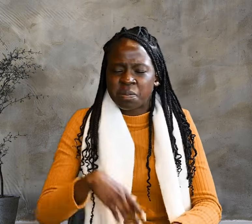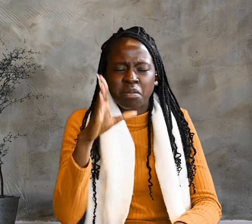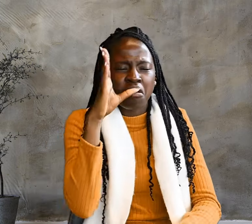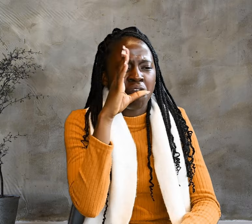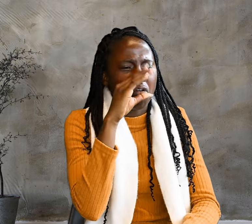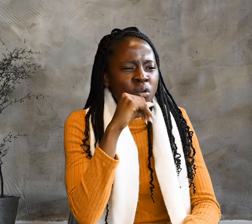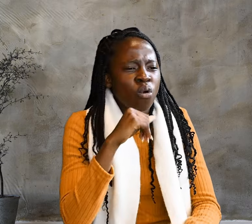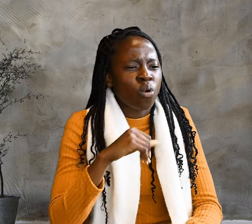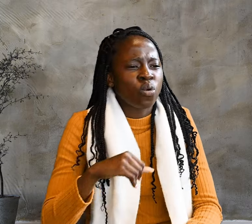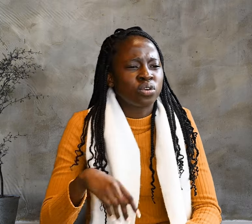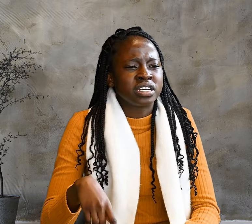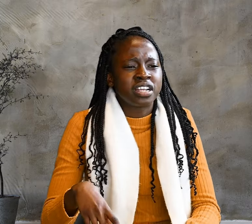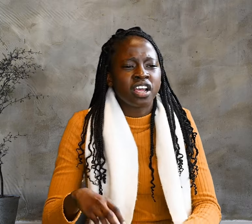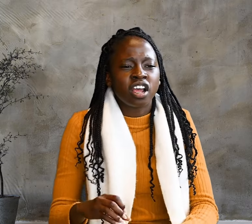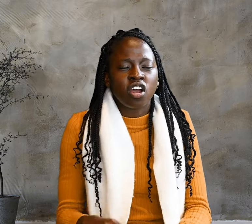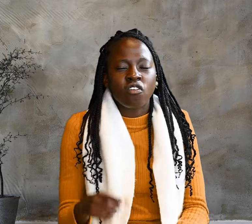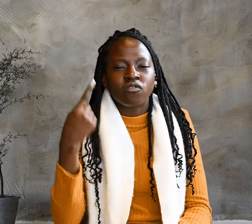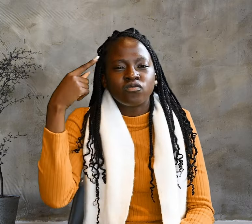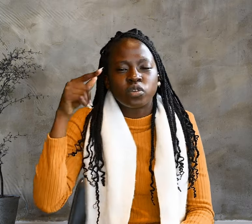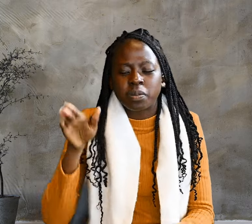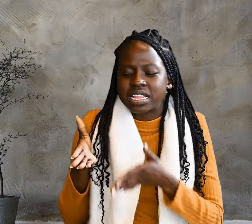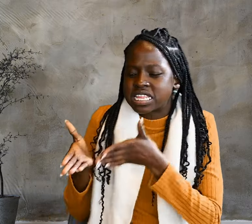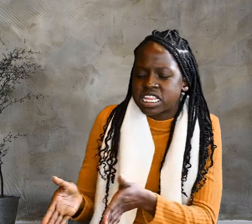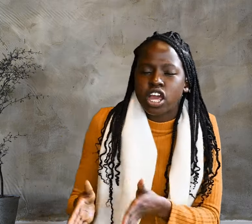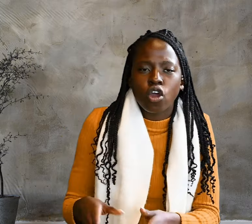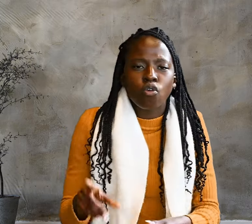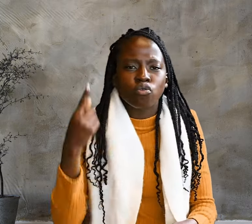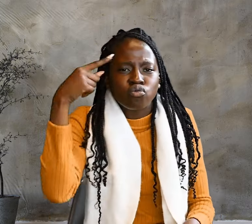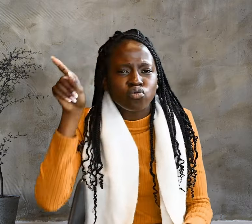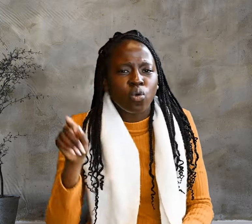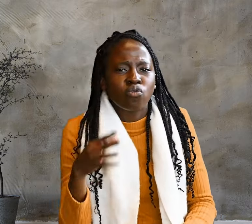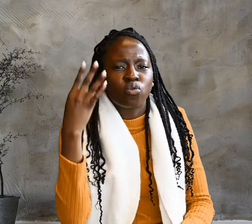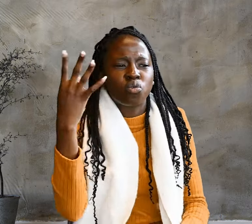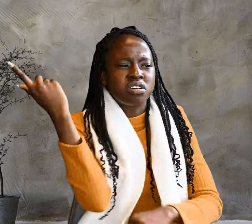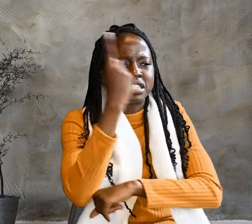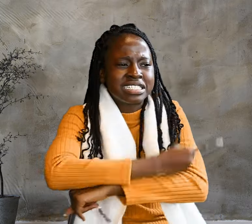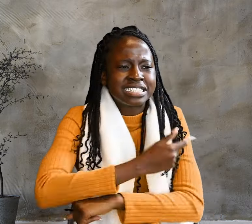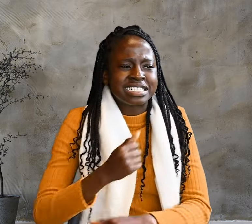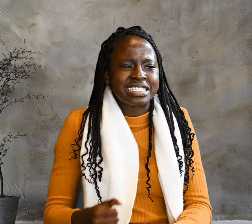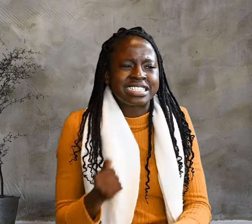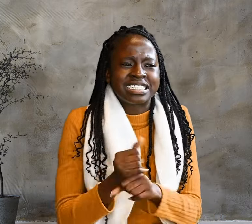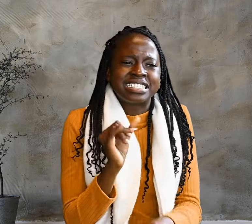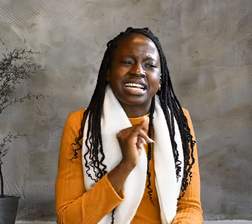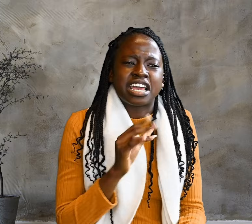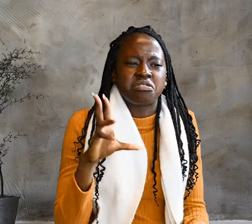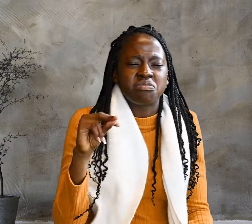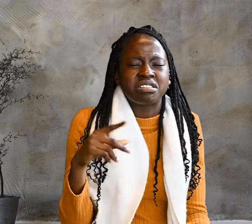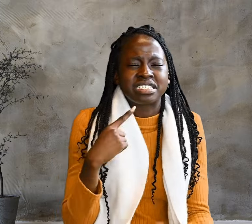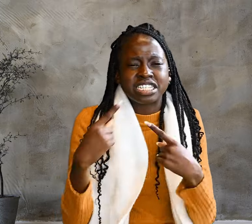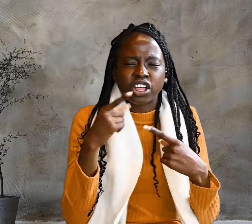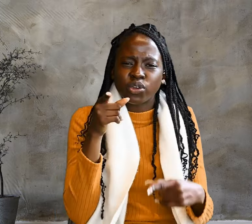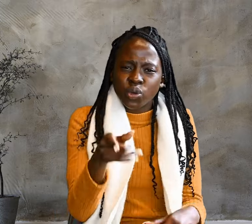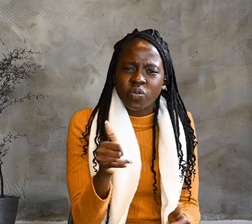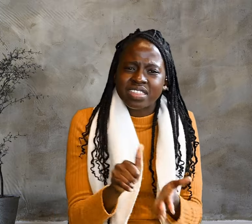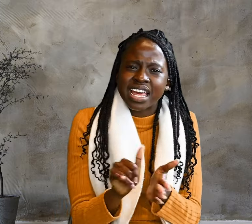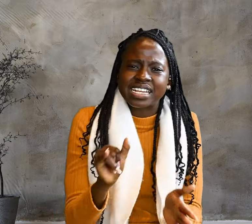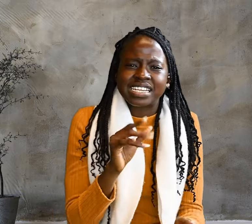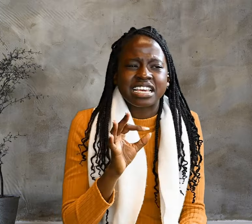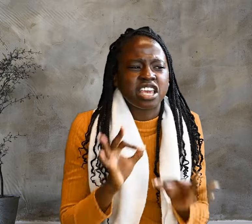four days. Then Jesus said, Did I not tell you that if you believe you